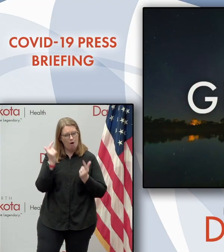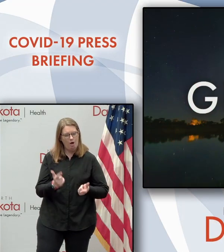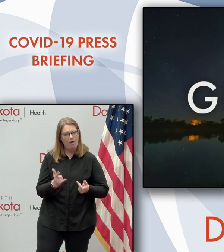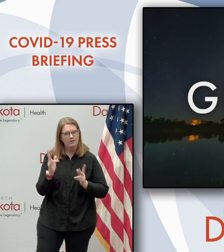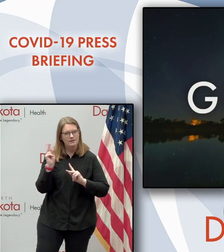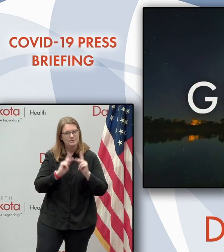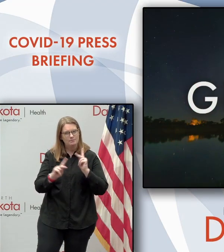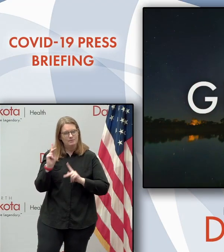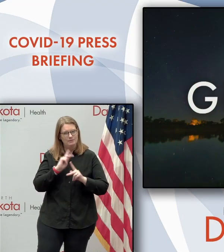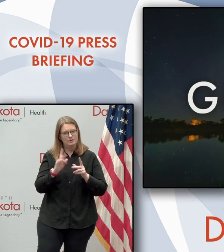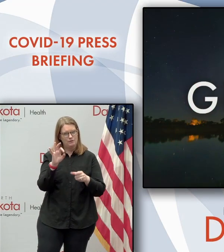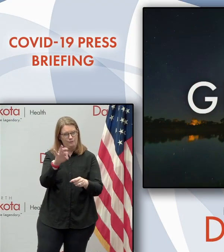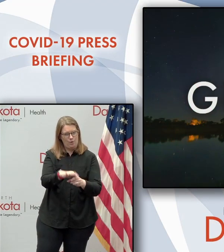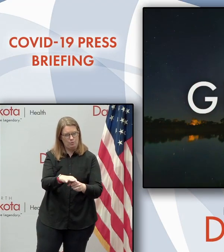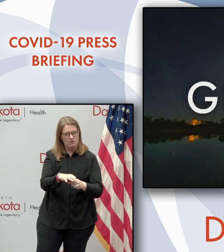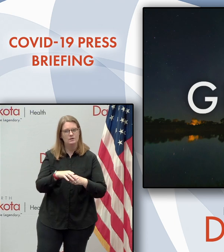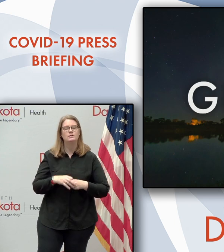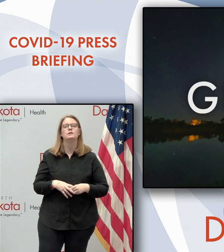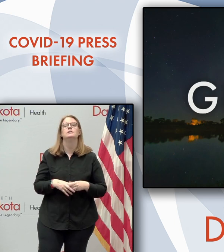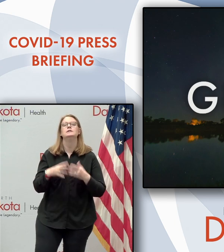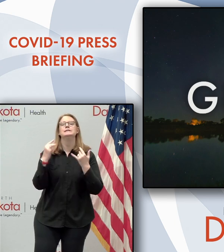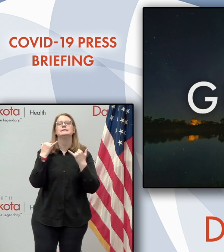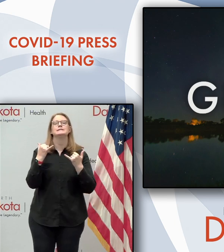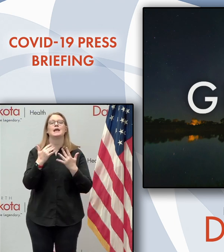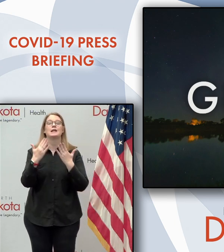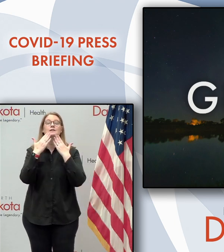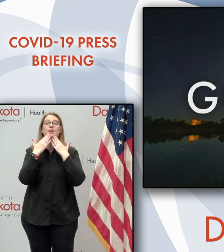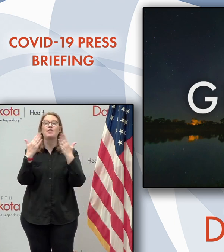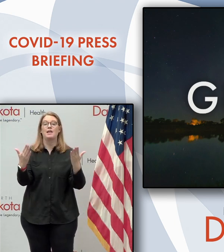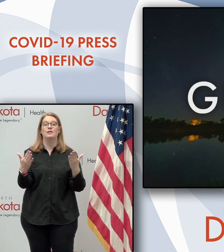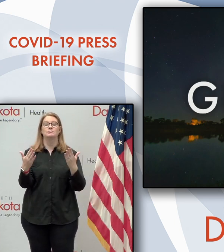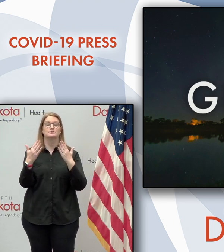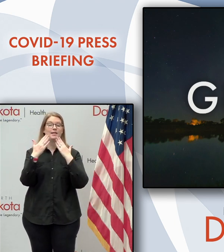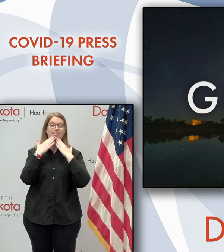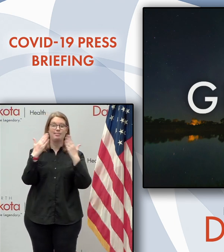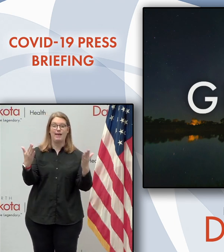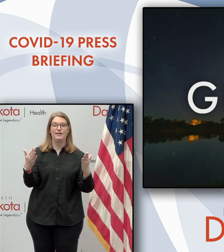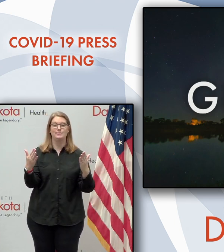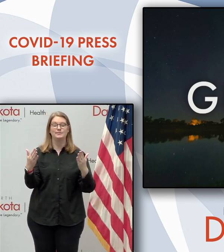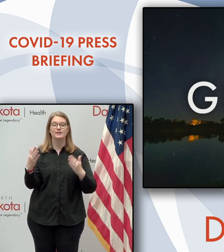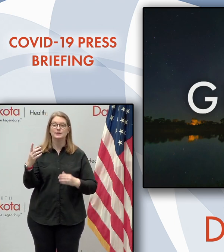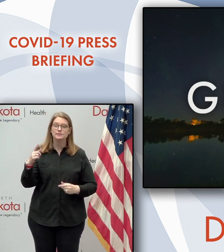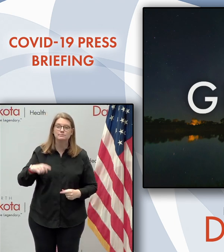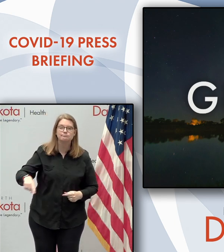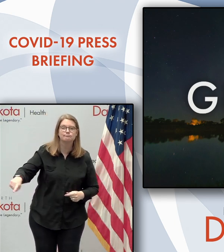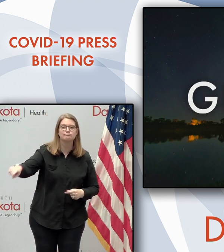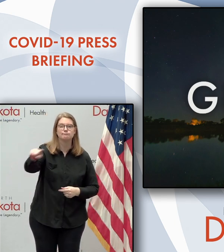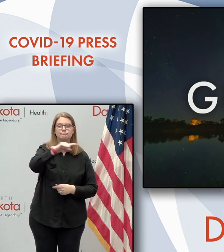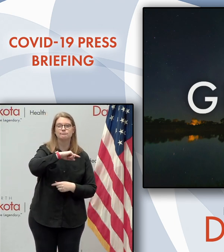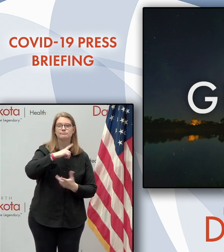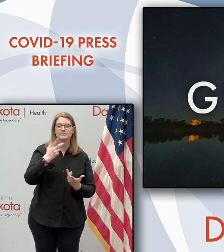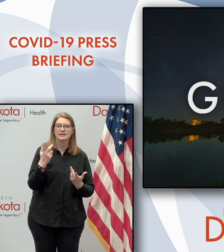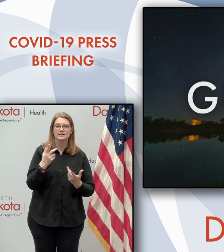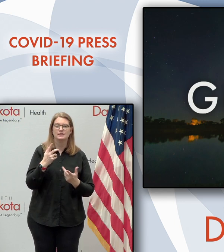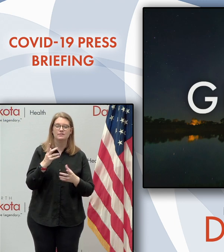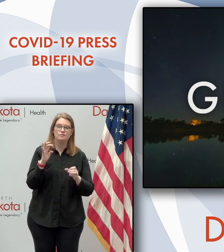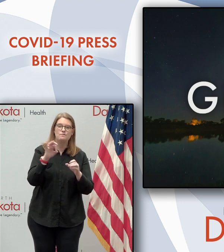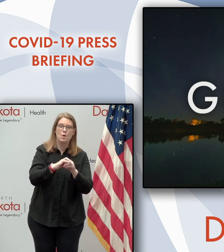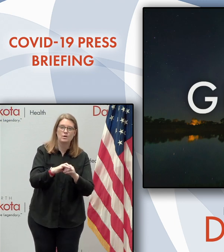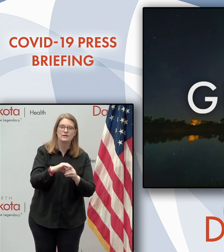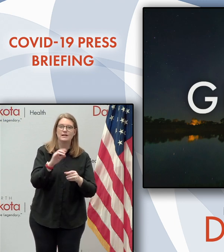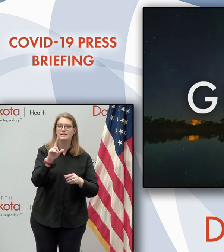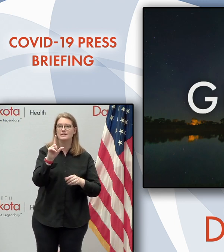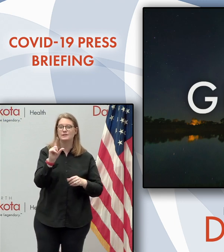to cast a vote. And so today, I want to say thank you to all the North Dakotans who contributed their voice to the 2020